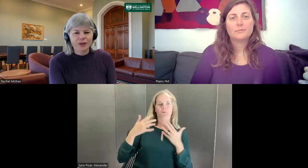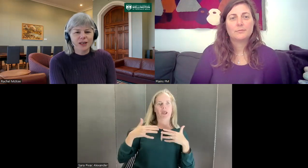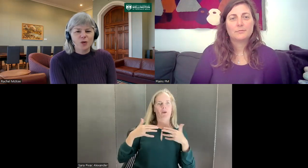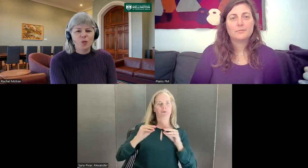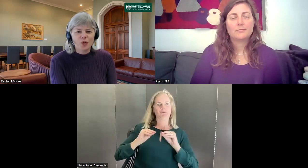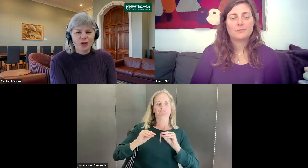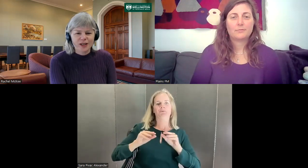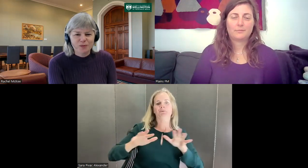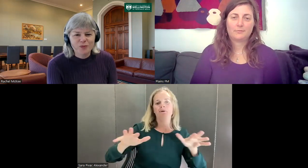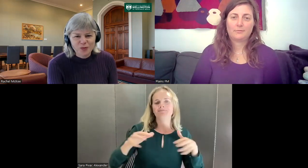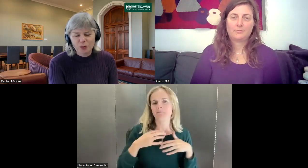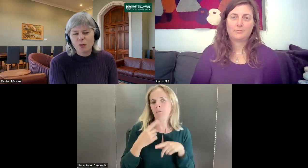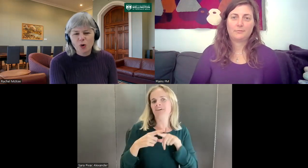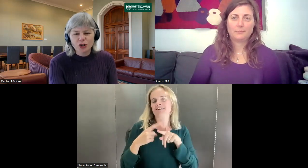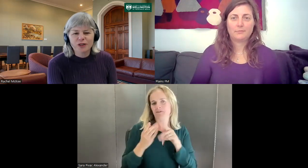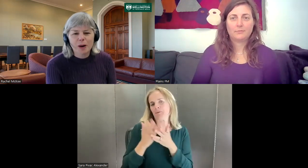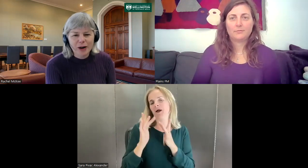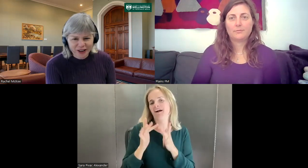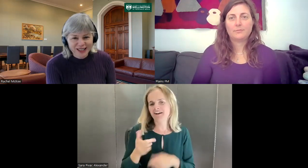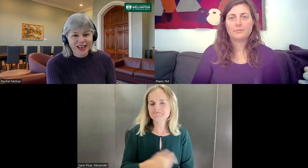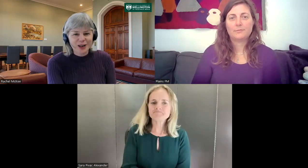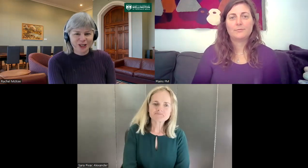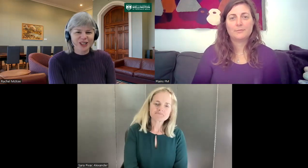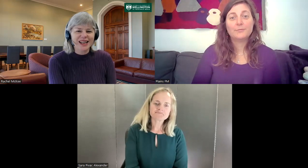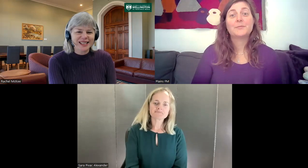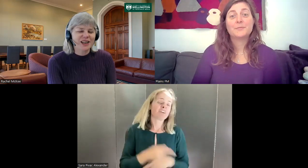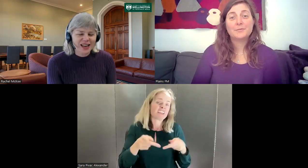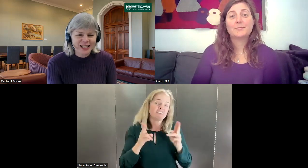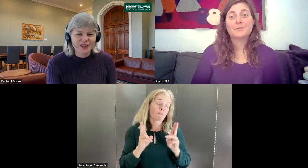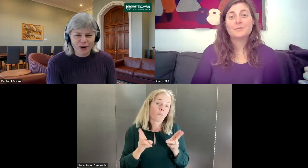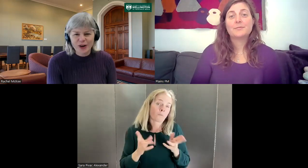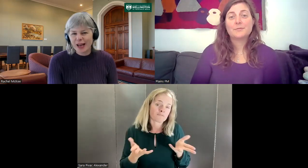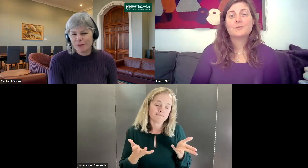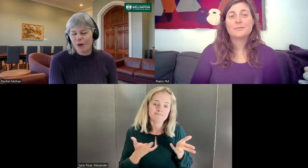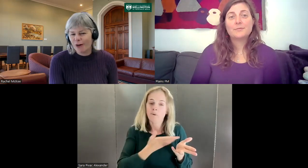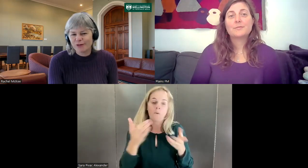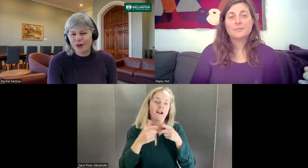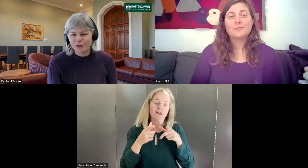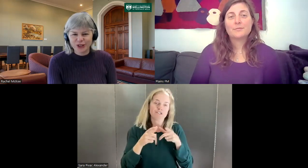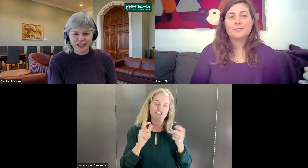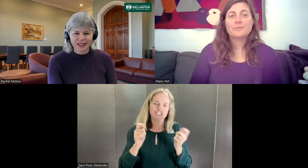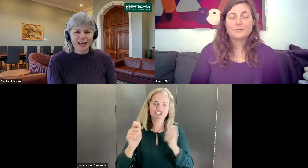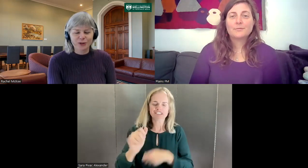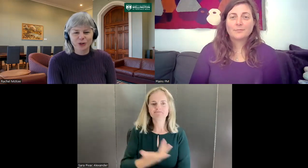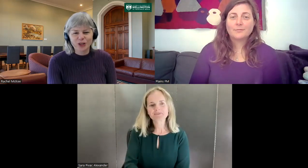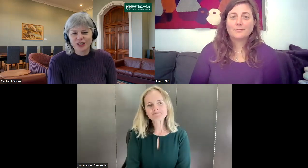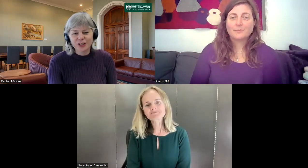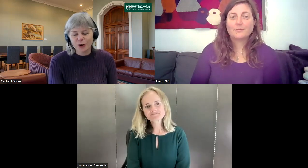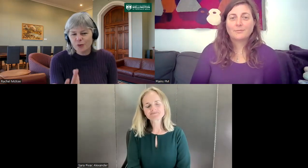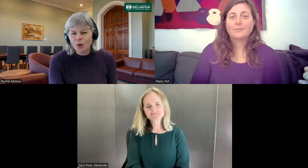at the proportion of American sign language signs that have entered the vocab of New Zealand sign language, which is, you know, all